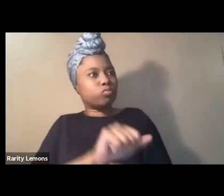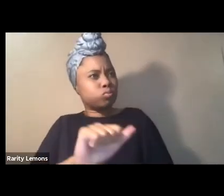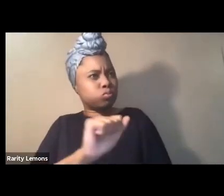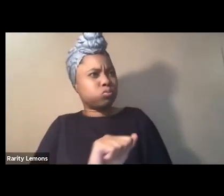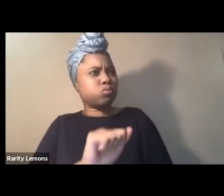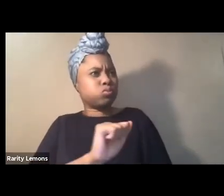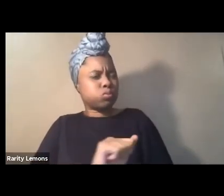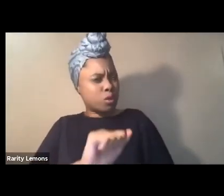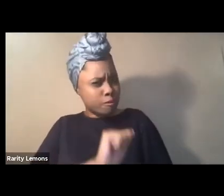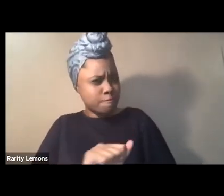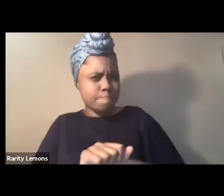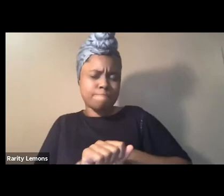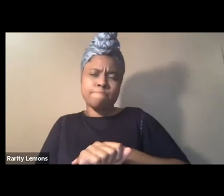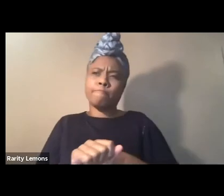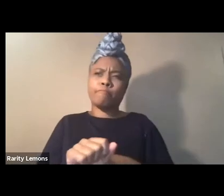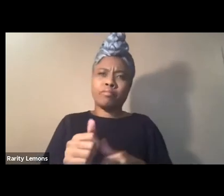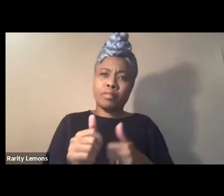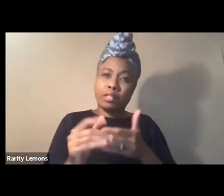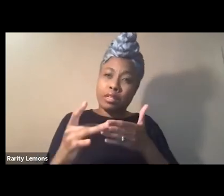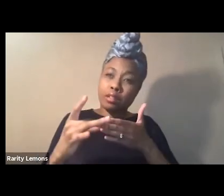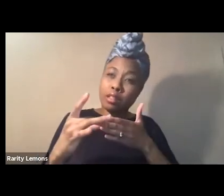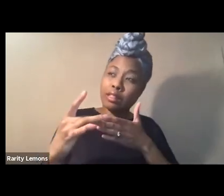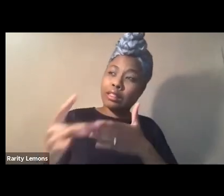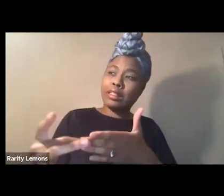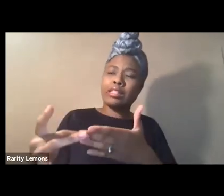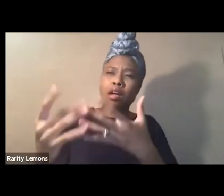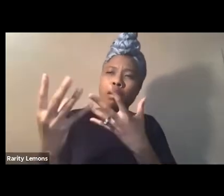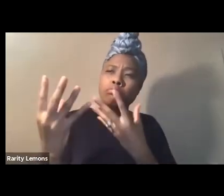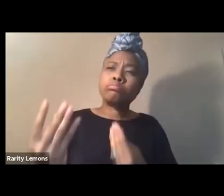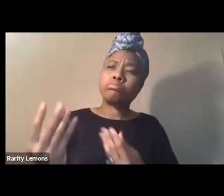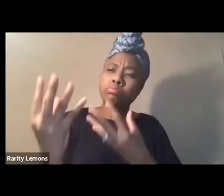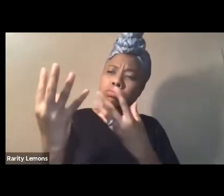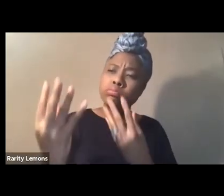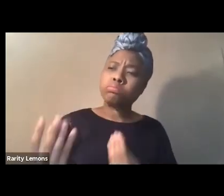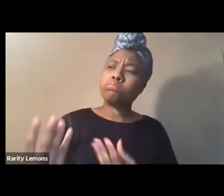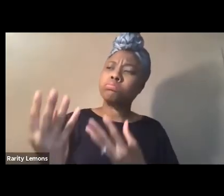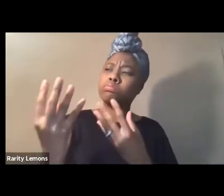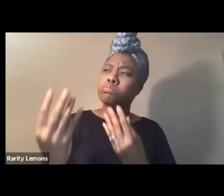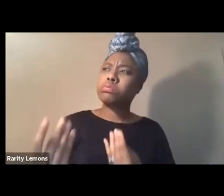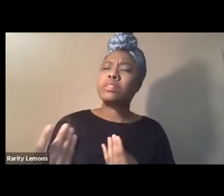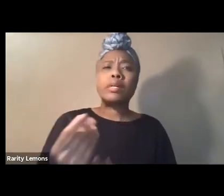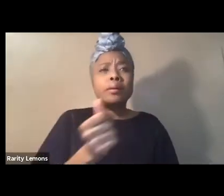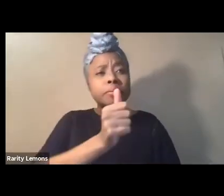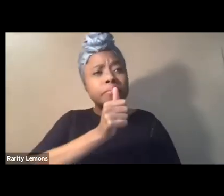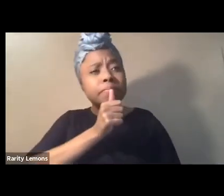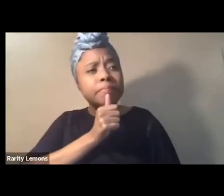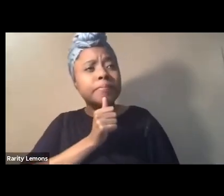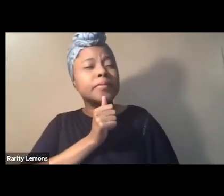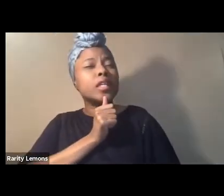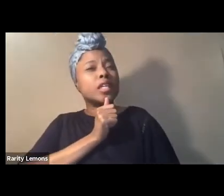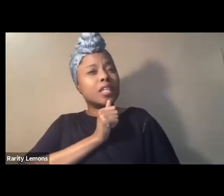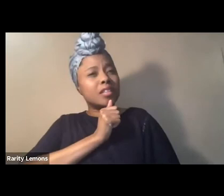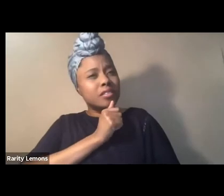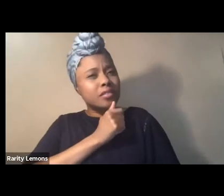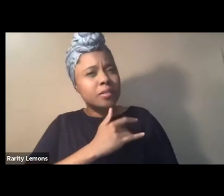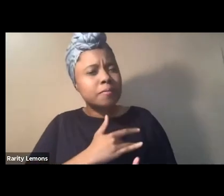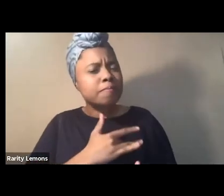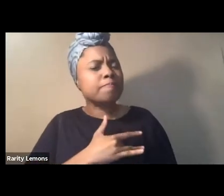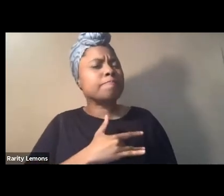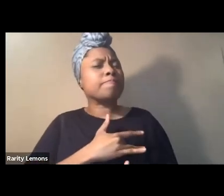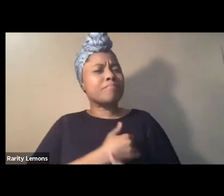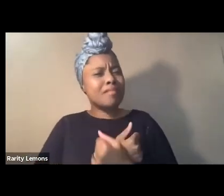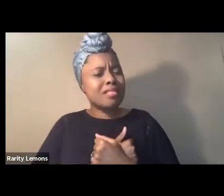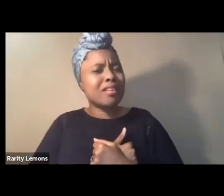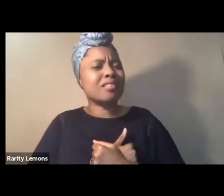we have to lead with decency compassion patience and love we have to